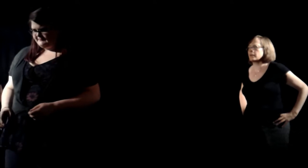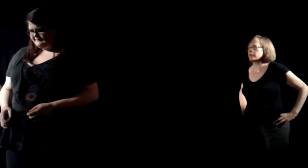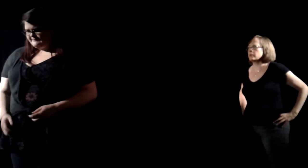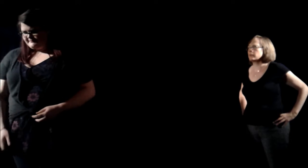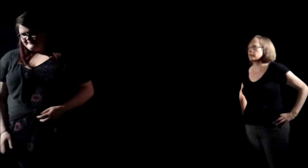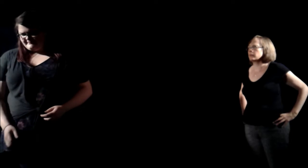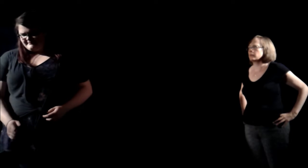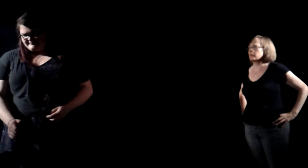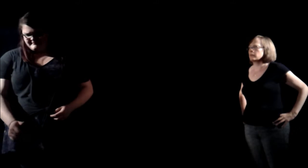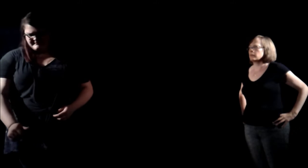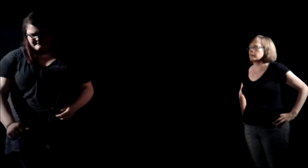care.